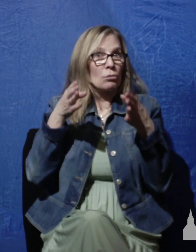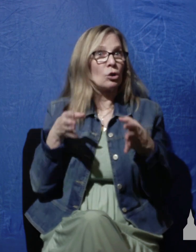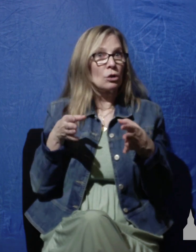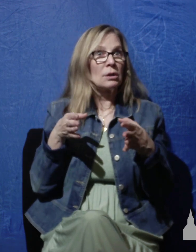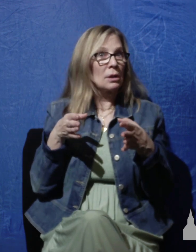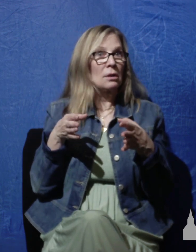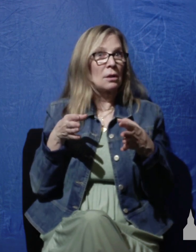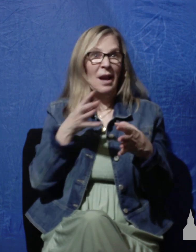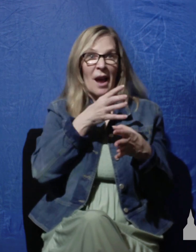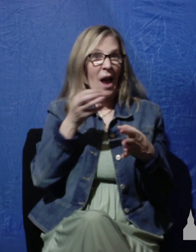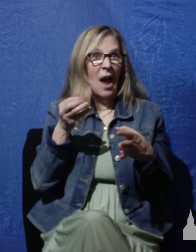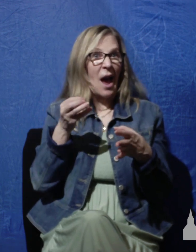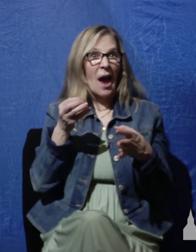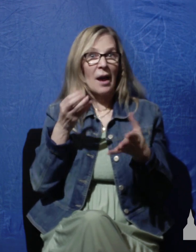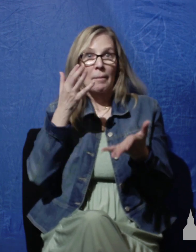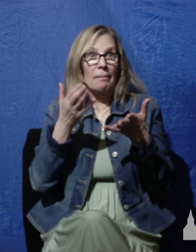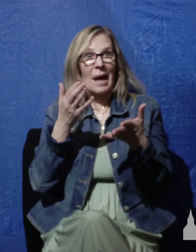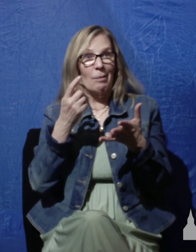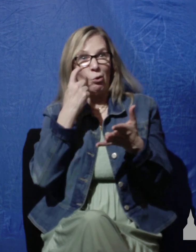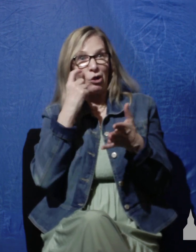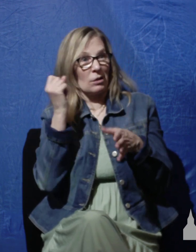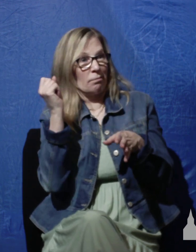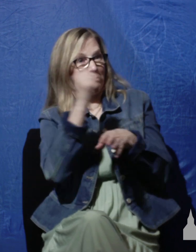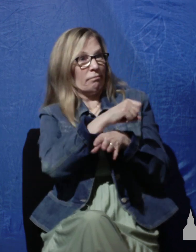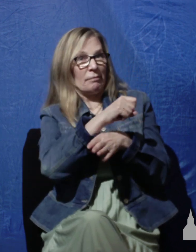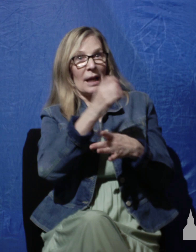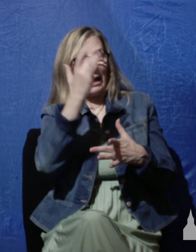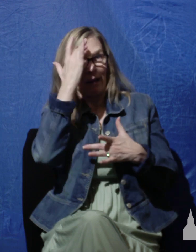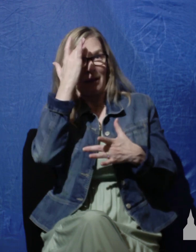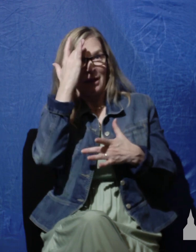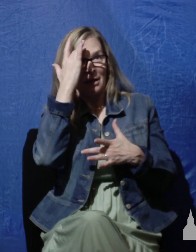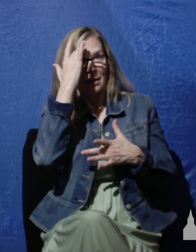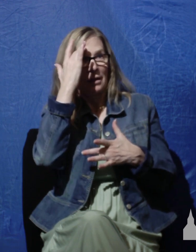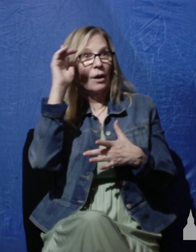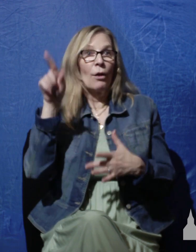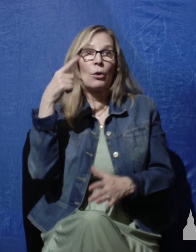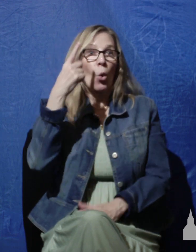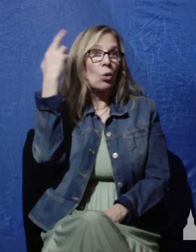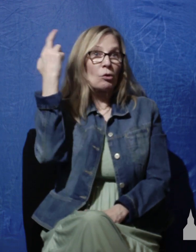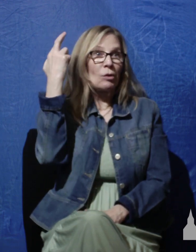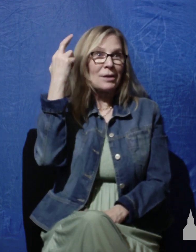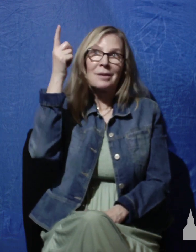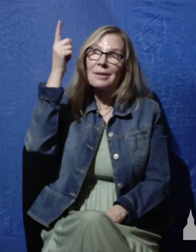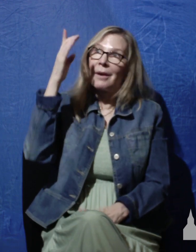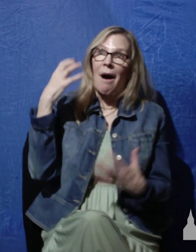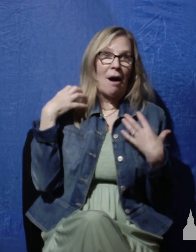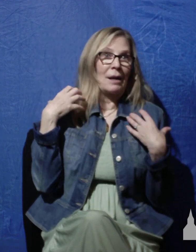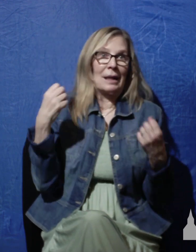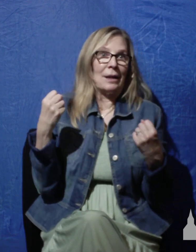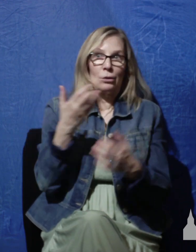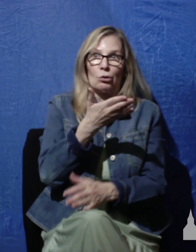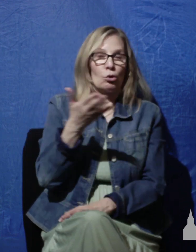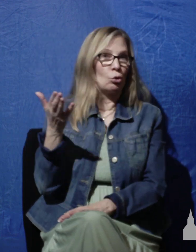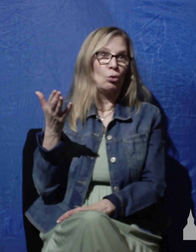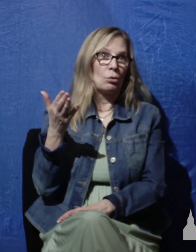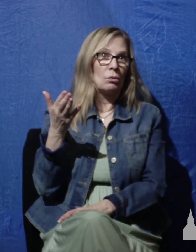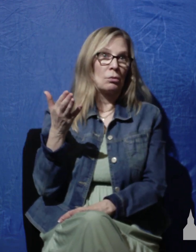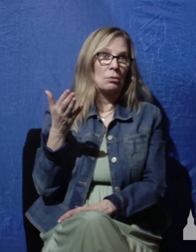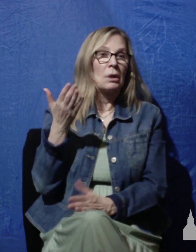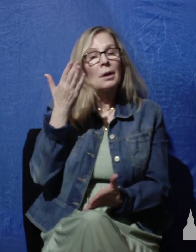and you've gotten over an illness, any illness, it's only because God has healed you. Now, you may have used physicians.